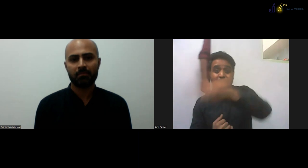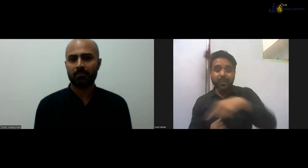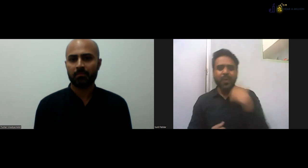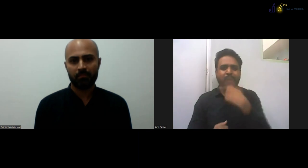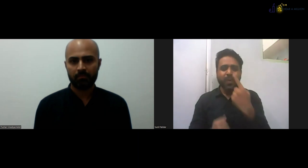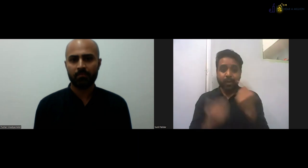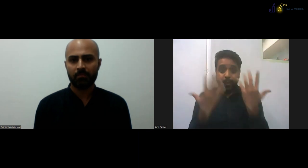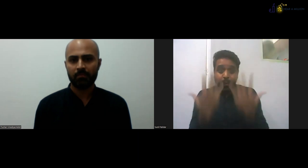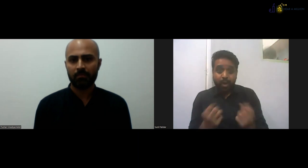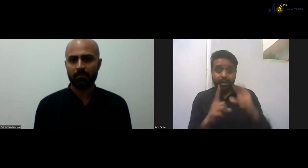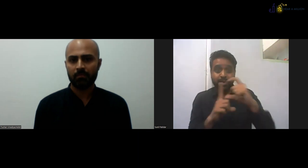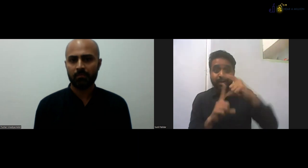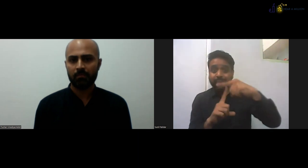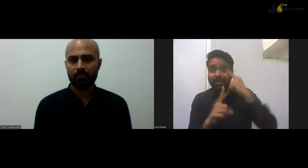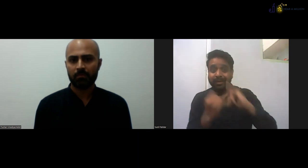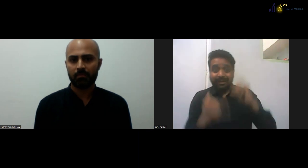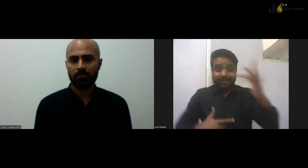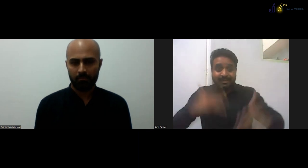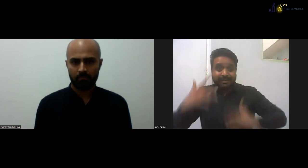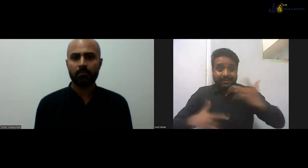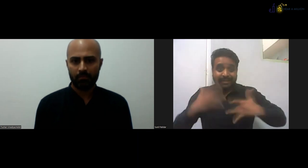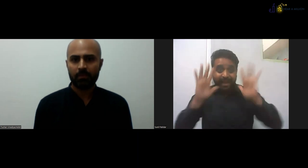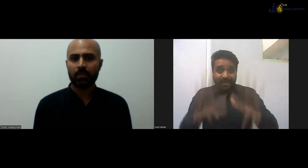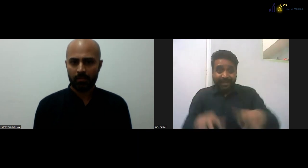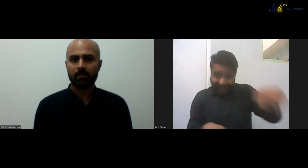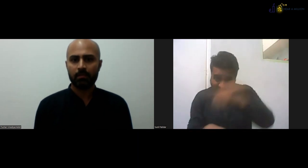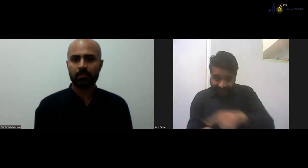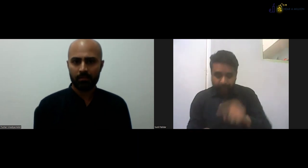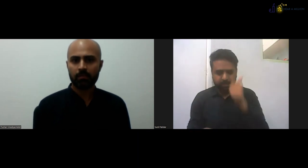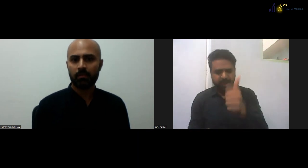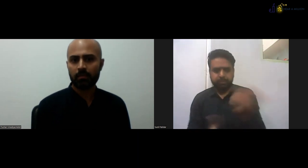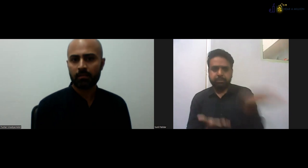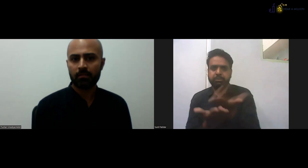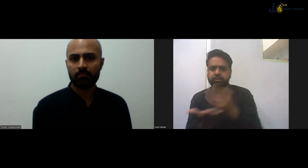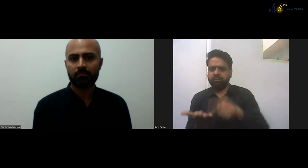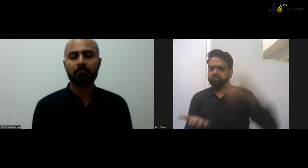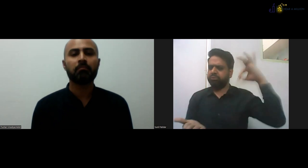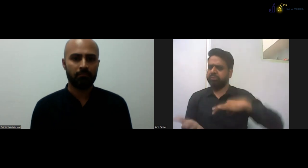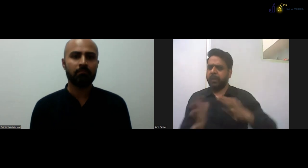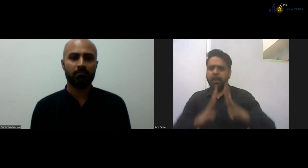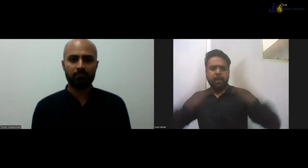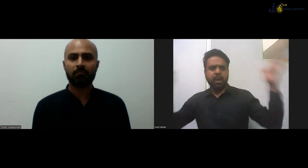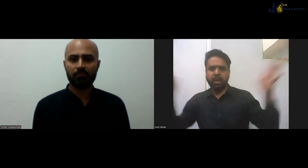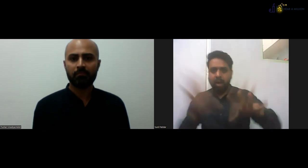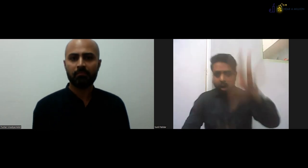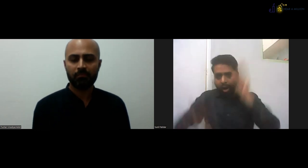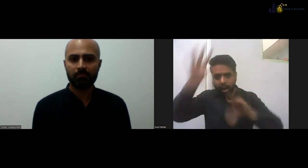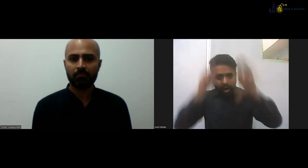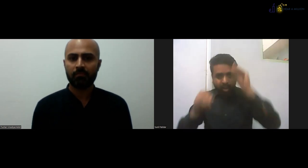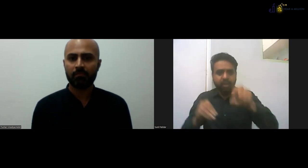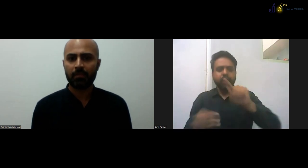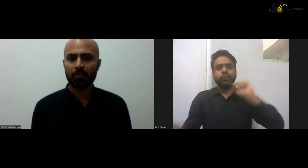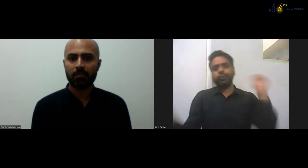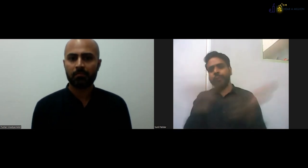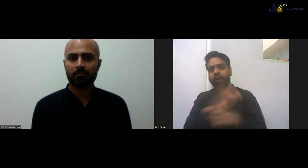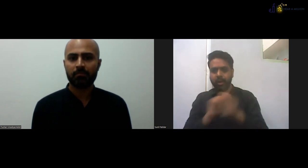of learning and sharing happening. The really good opportunities to develop. And the DTI cell, if, you know, if they're deaf students who really want to become